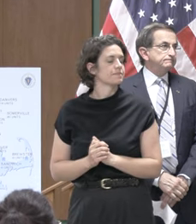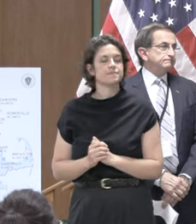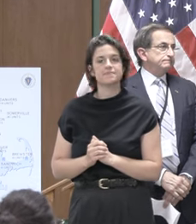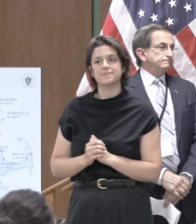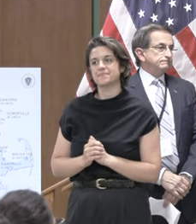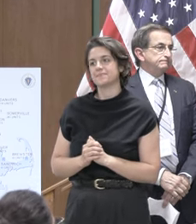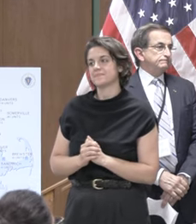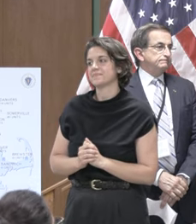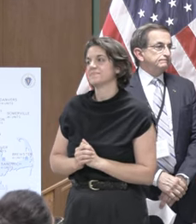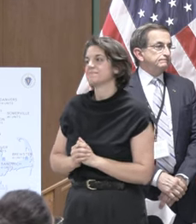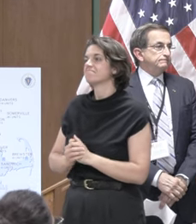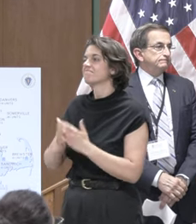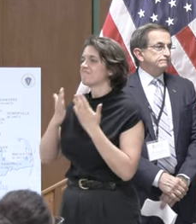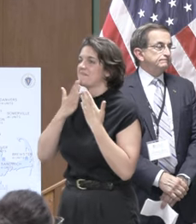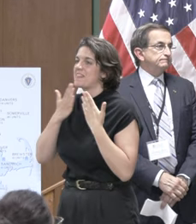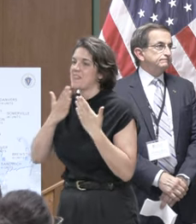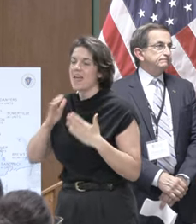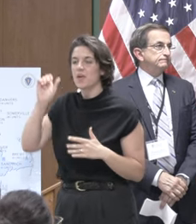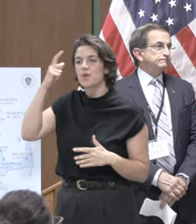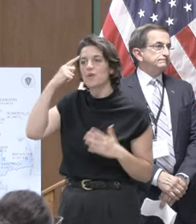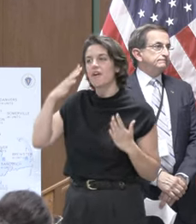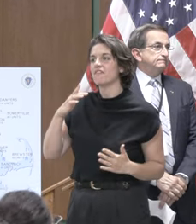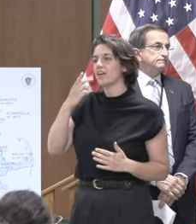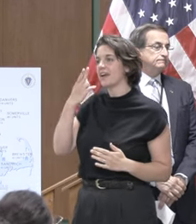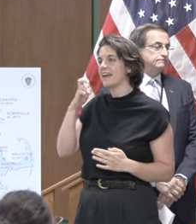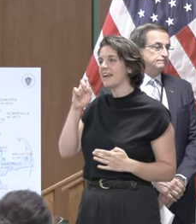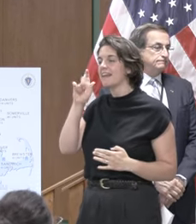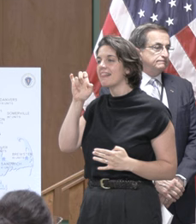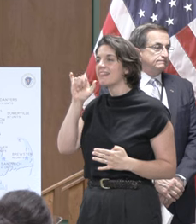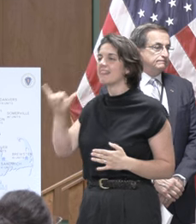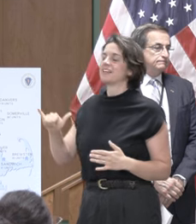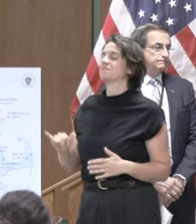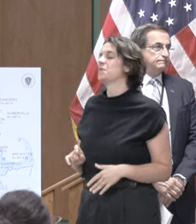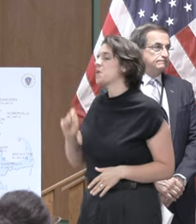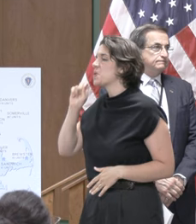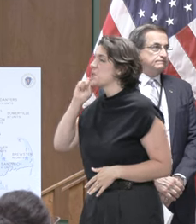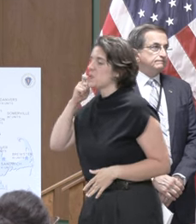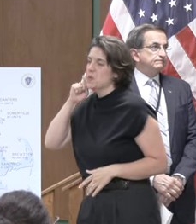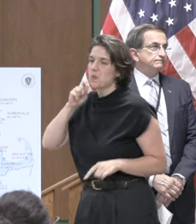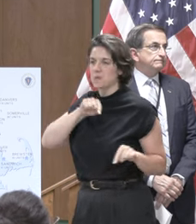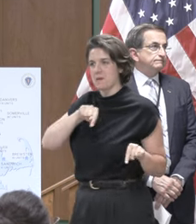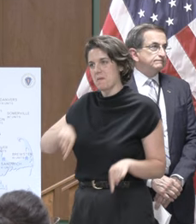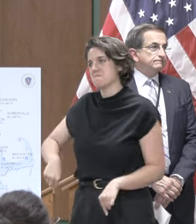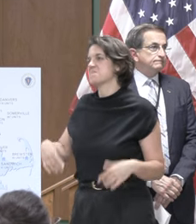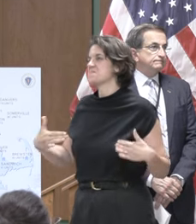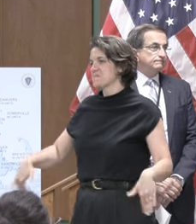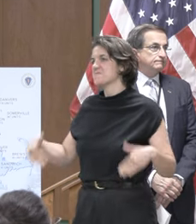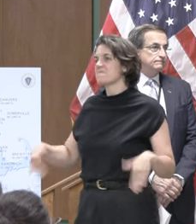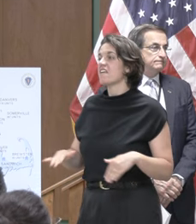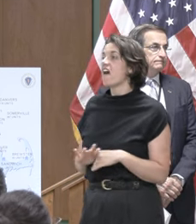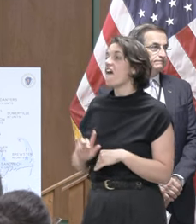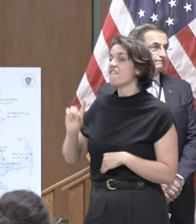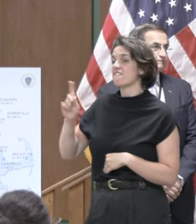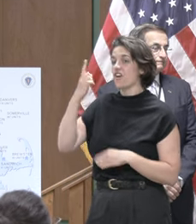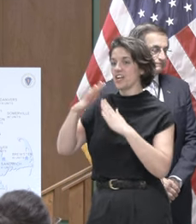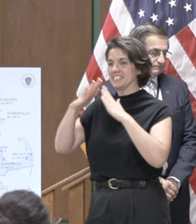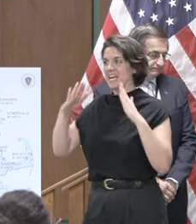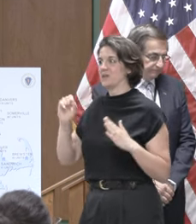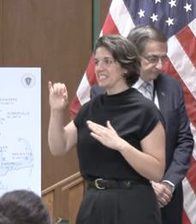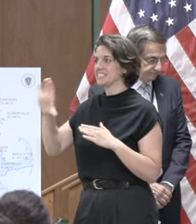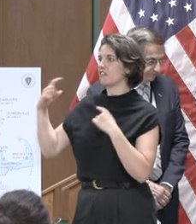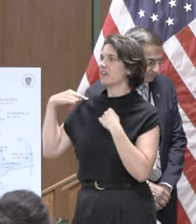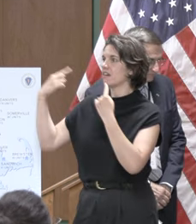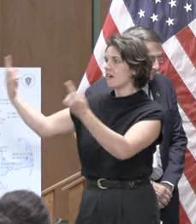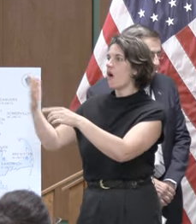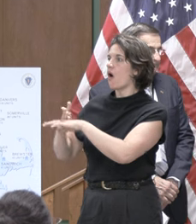thank you governor healy it's it's very cool to be here uh as the first housing secretary in more than